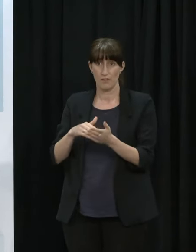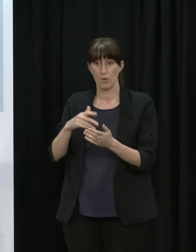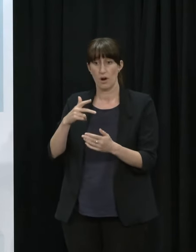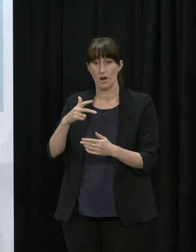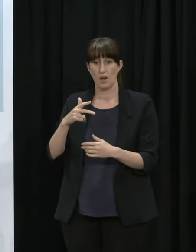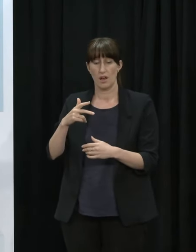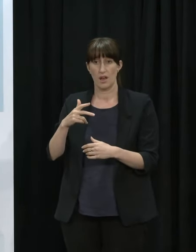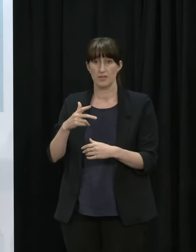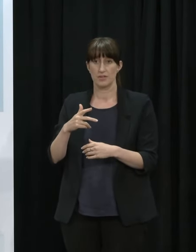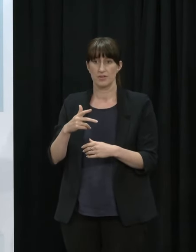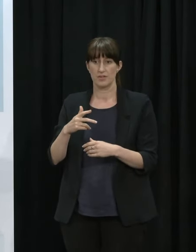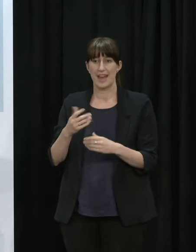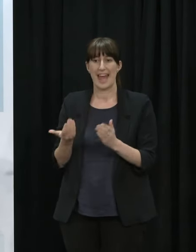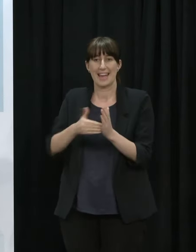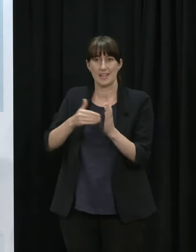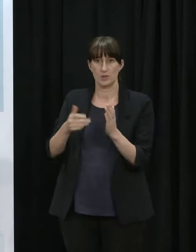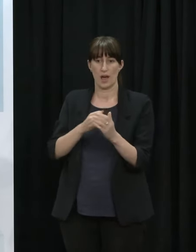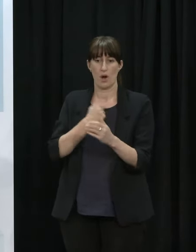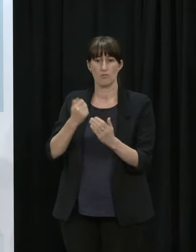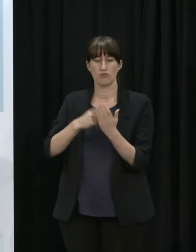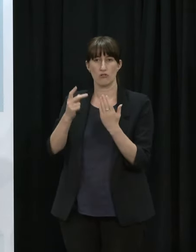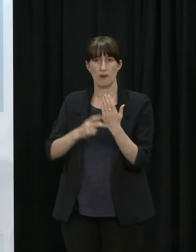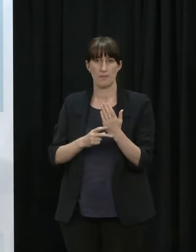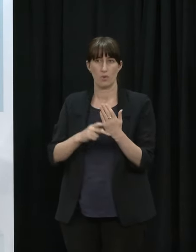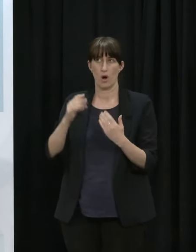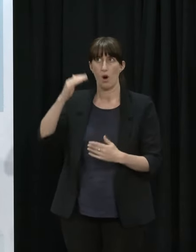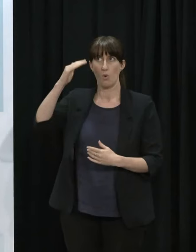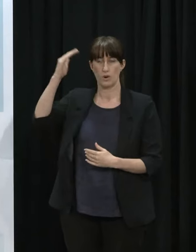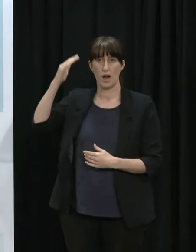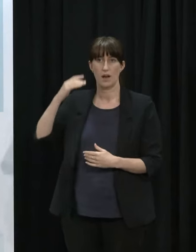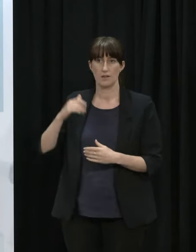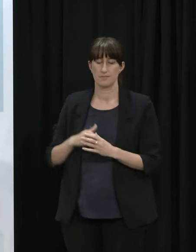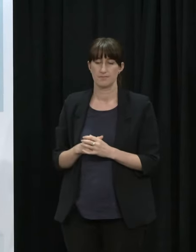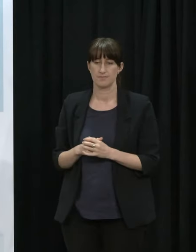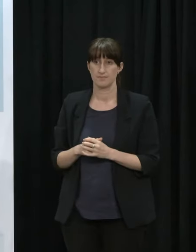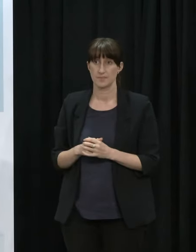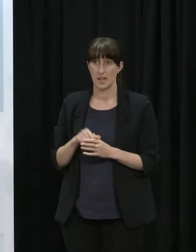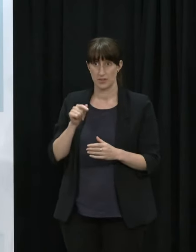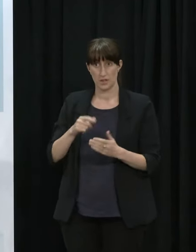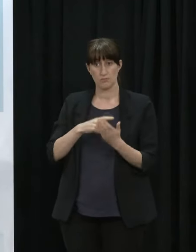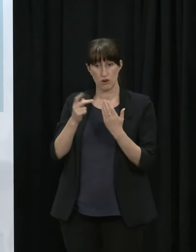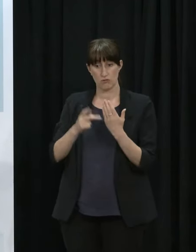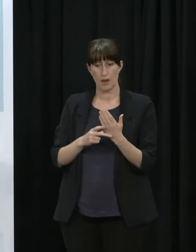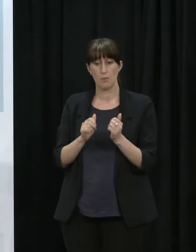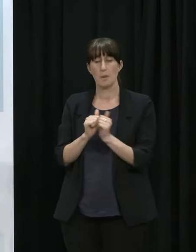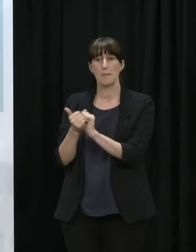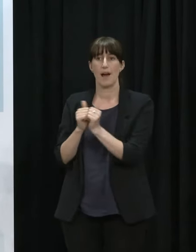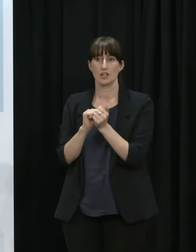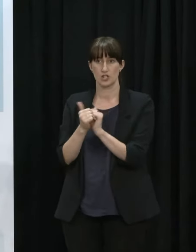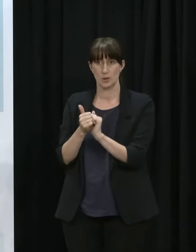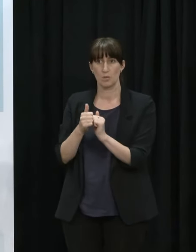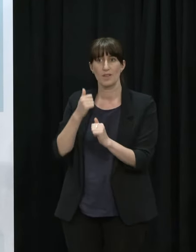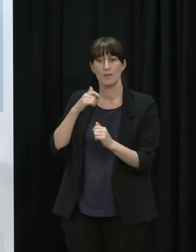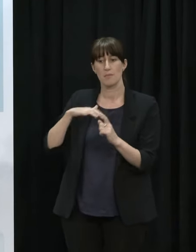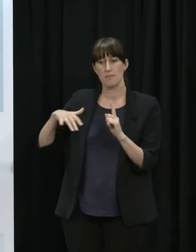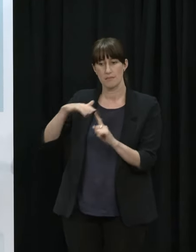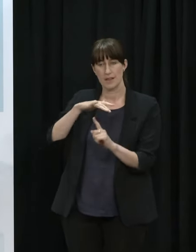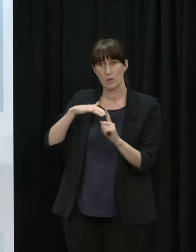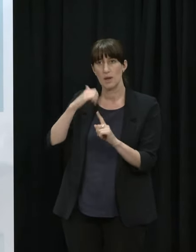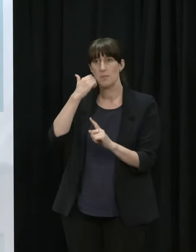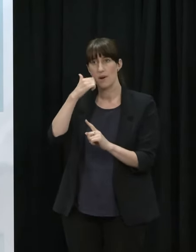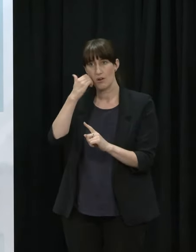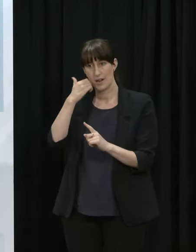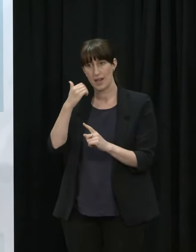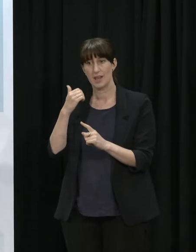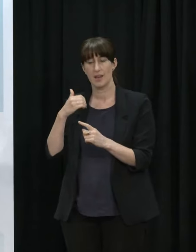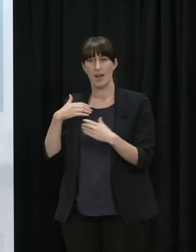a successful program will be delivered in partnership with iwi and Māori health providers including